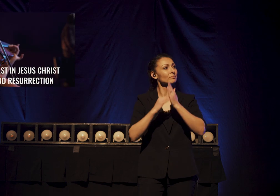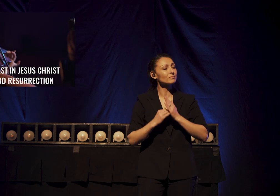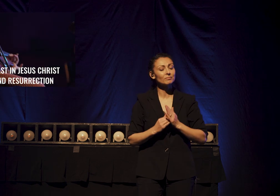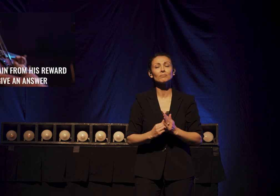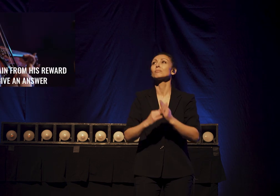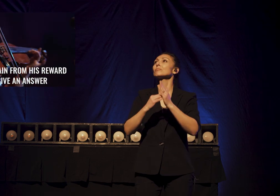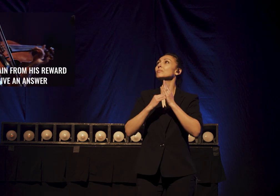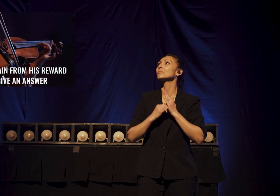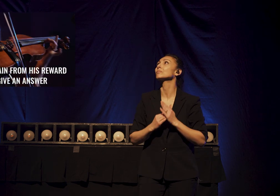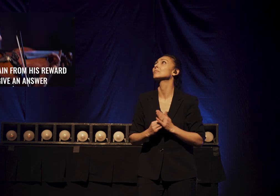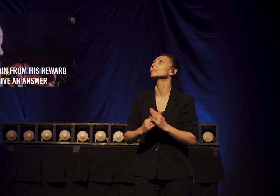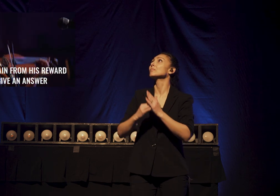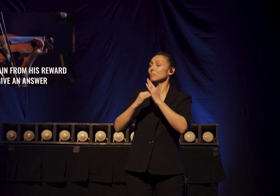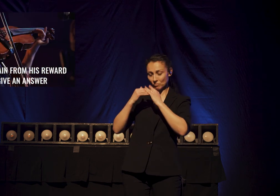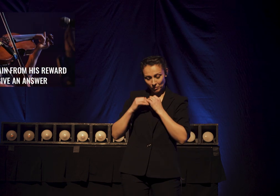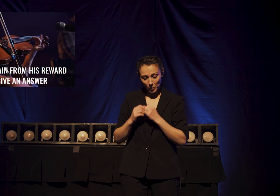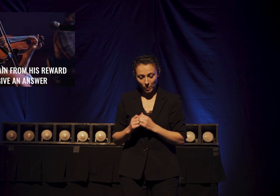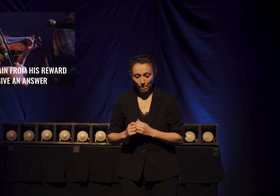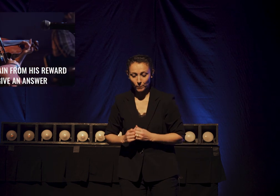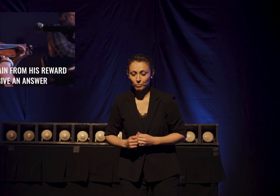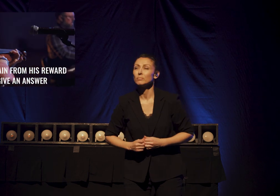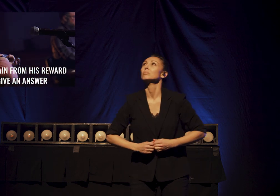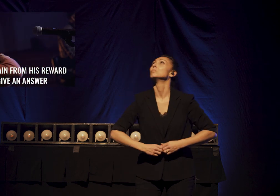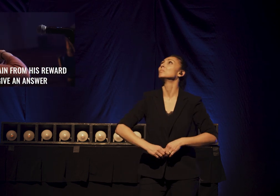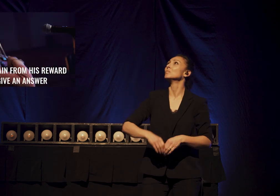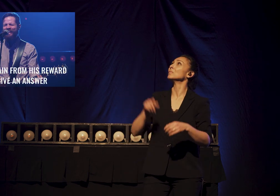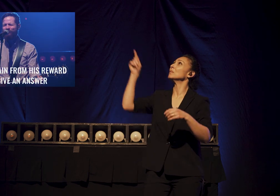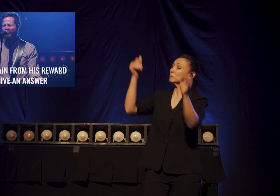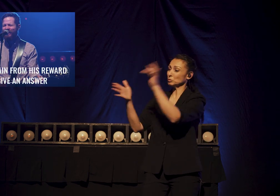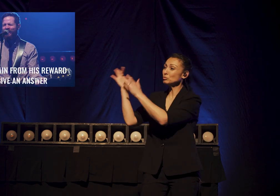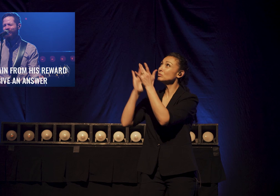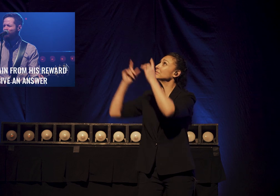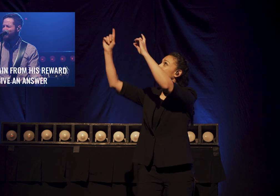Why should I gain from His reward?